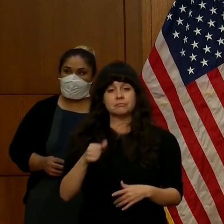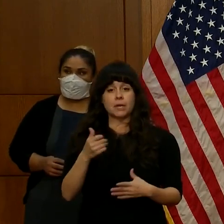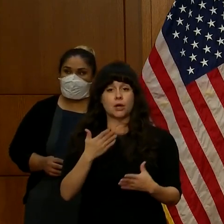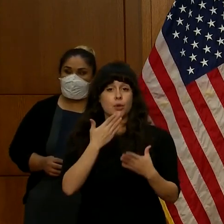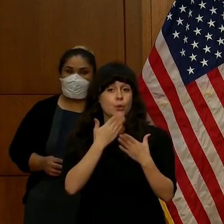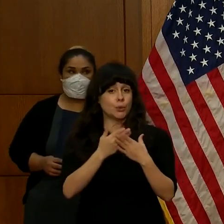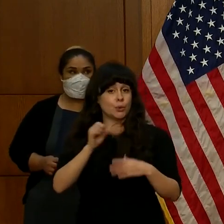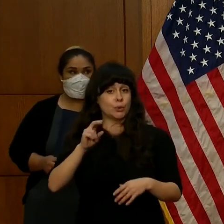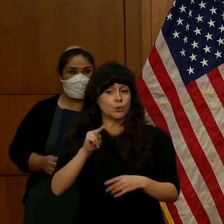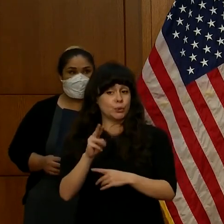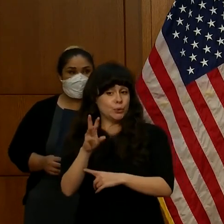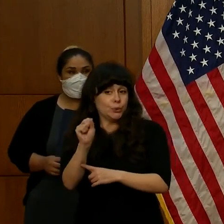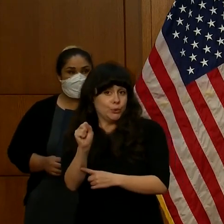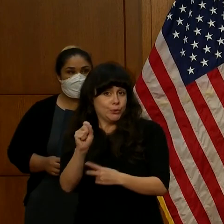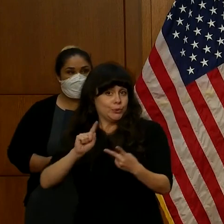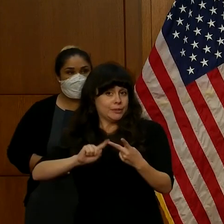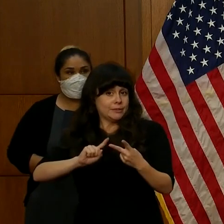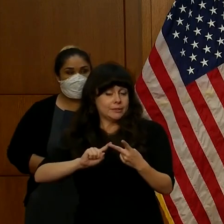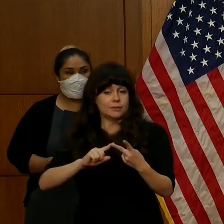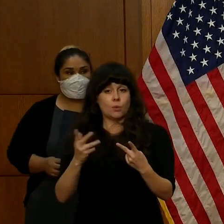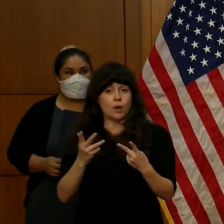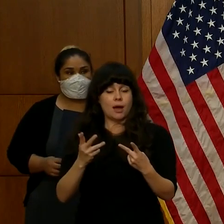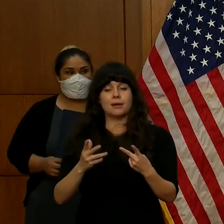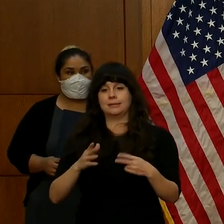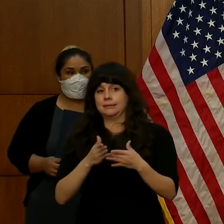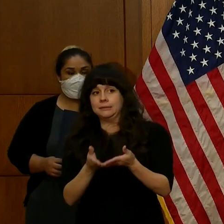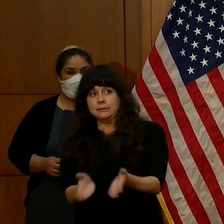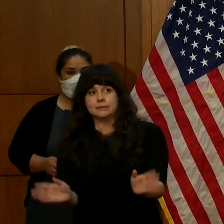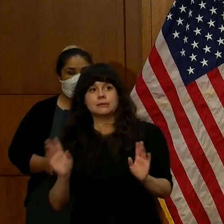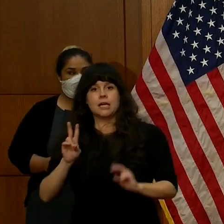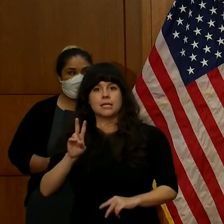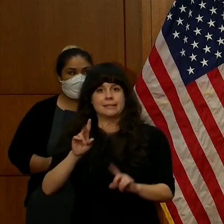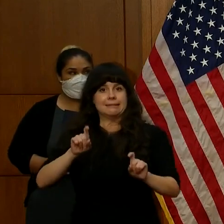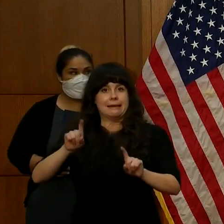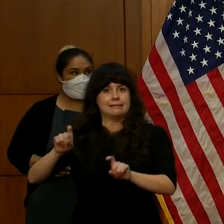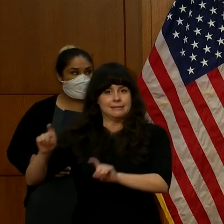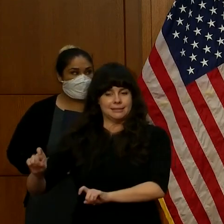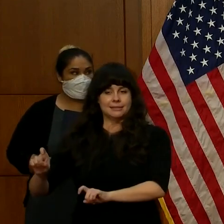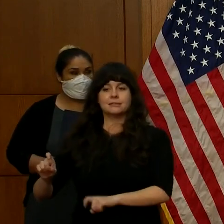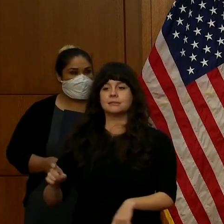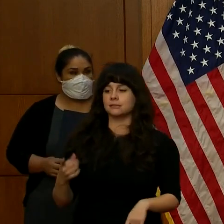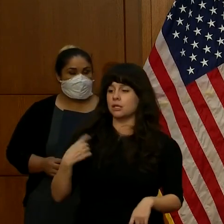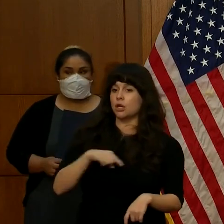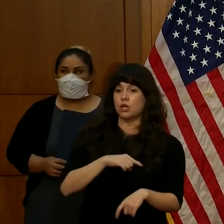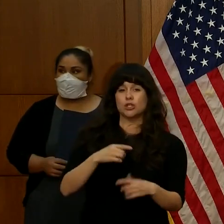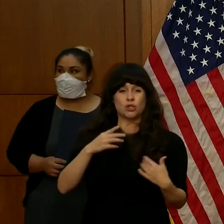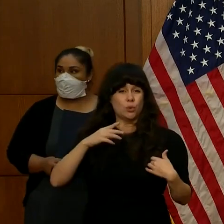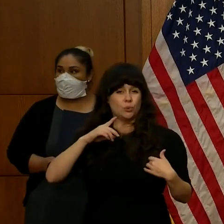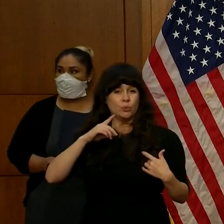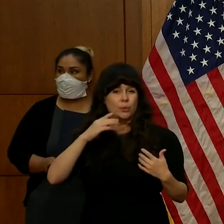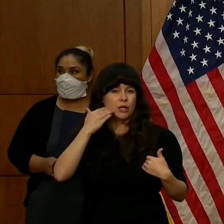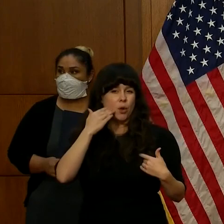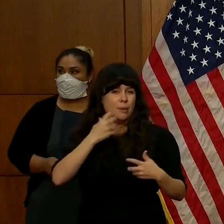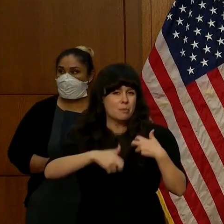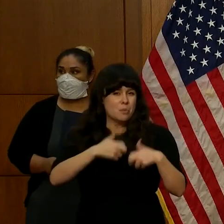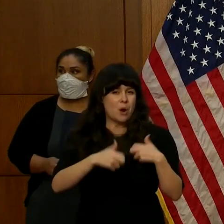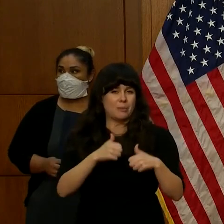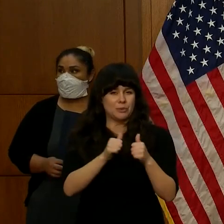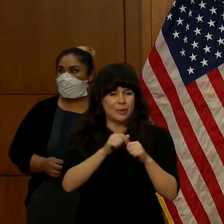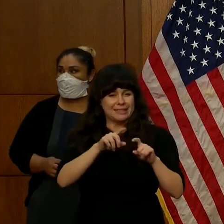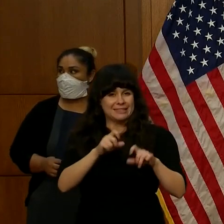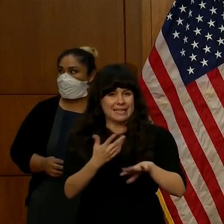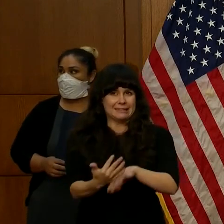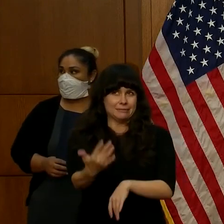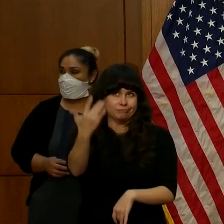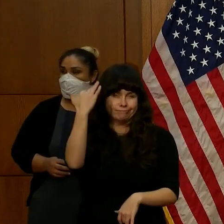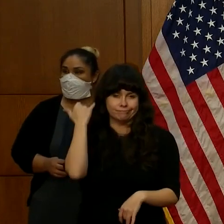is our testing throughout Virginia. We took some hits earlier in the year about testing. We've turned things